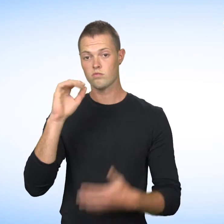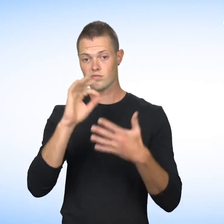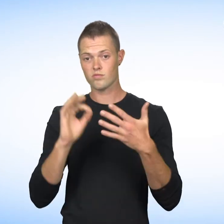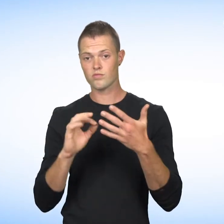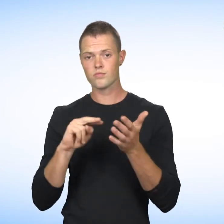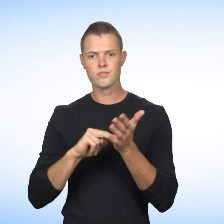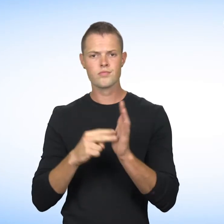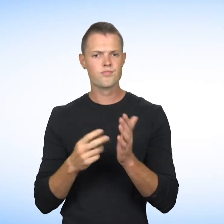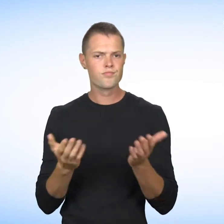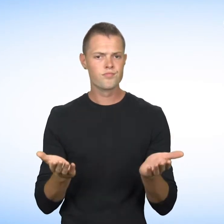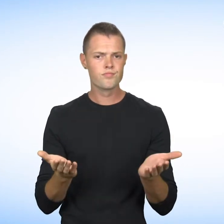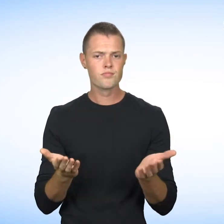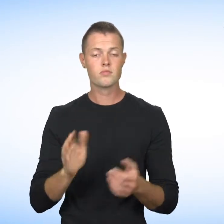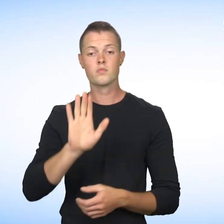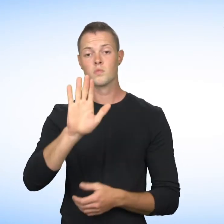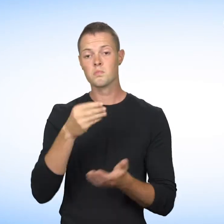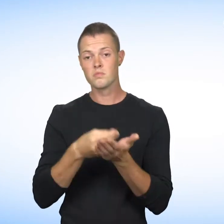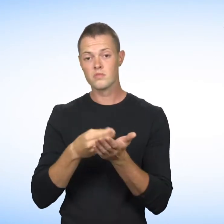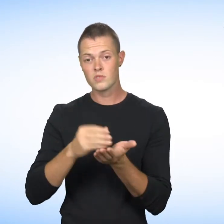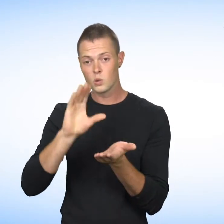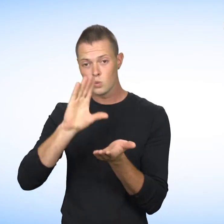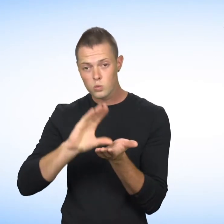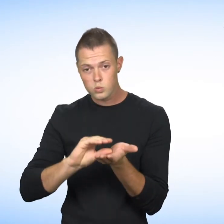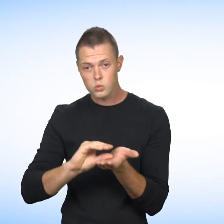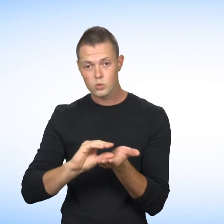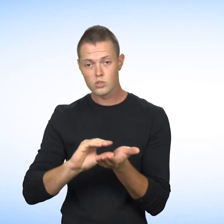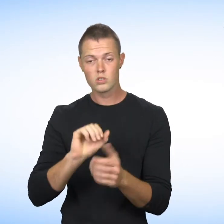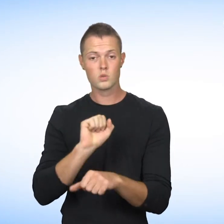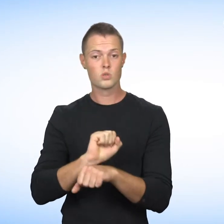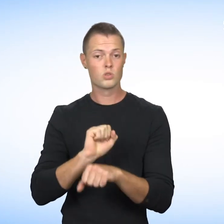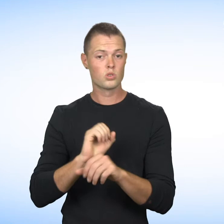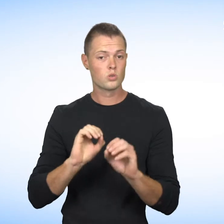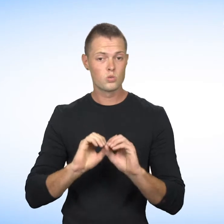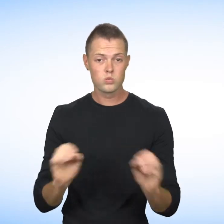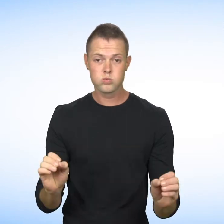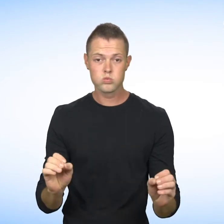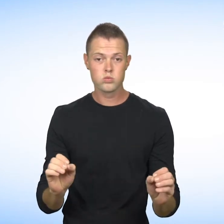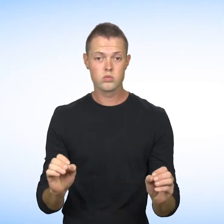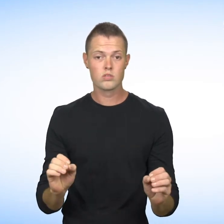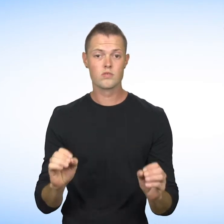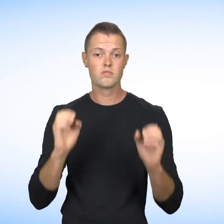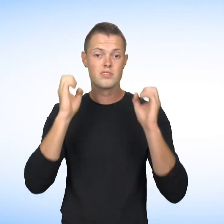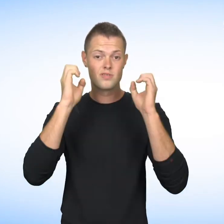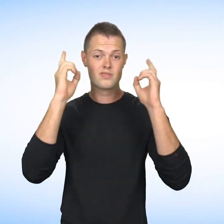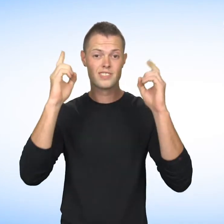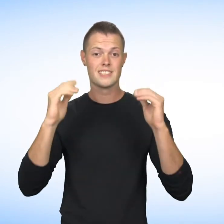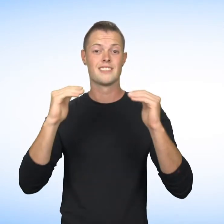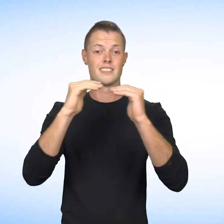Social Condition is the situation you have in society because of your income, your occupation, or